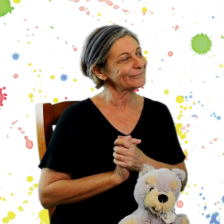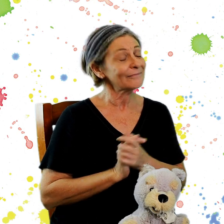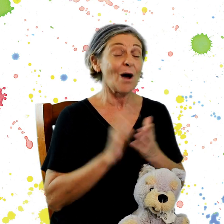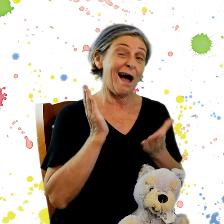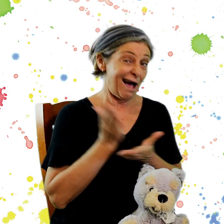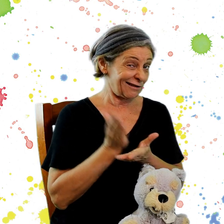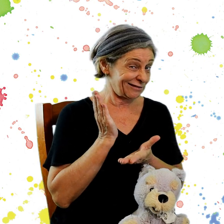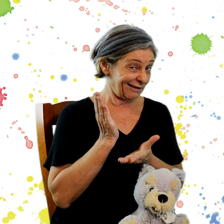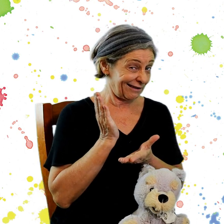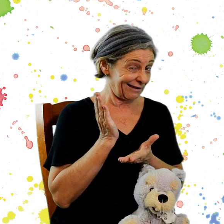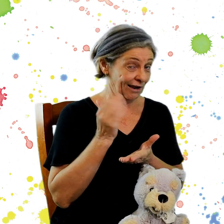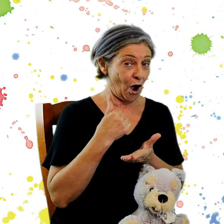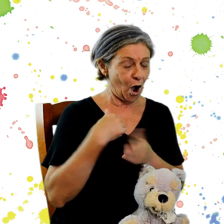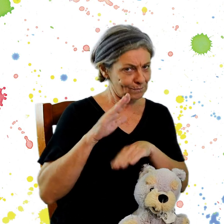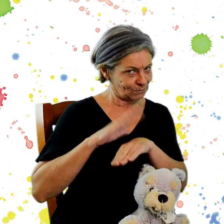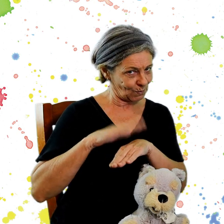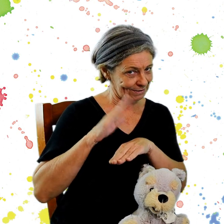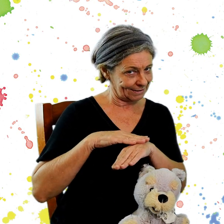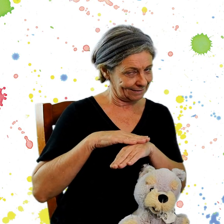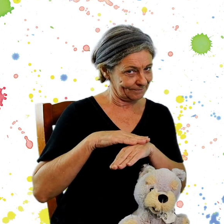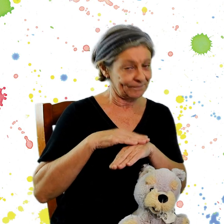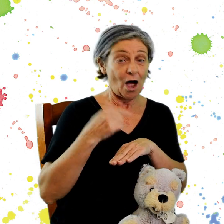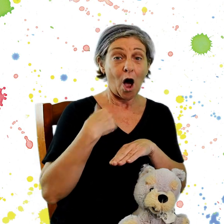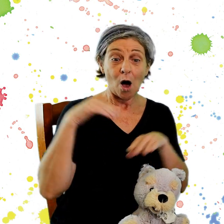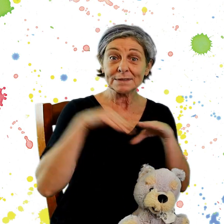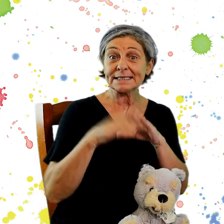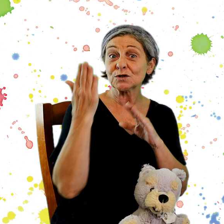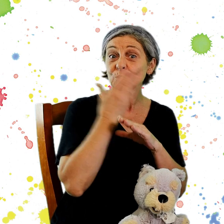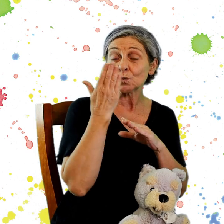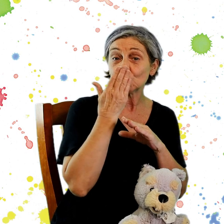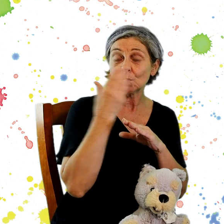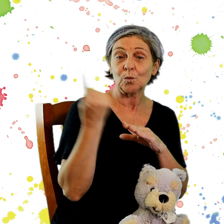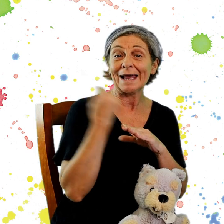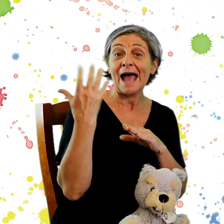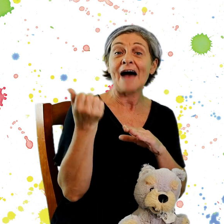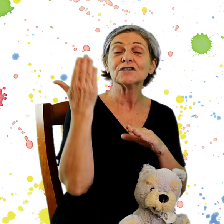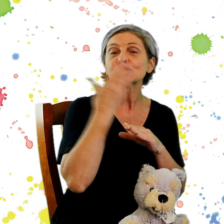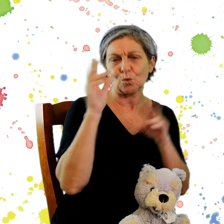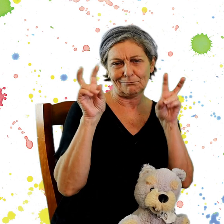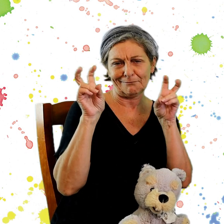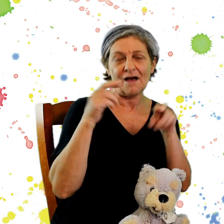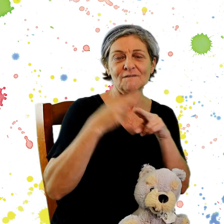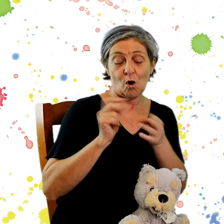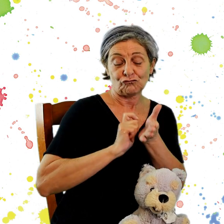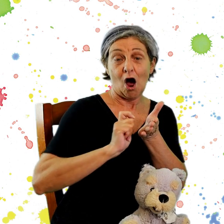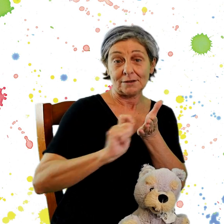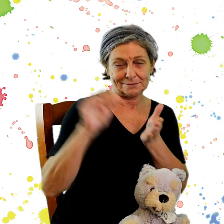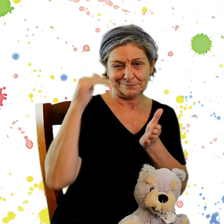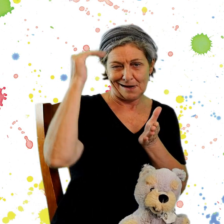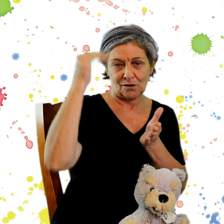I was a little bit naughty. I was in school. We have school for writers, and I was in school one day, and instead of doing what